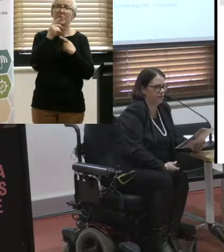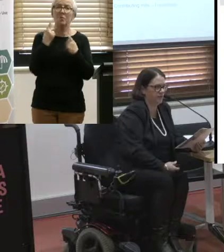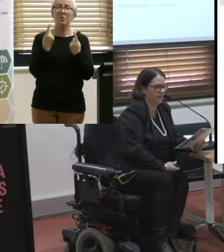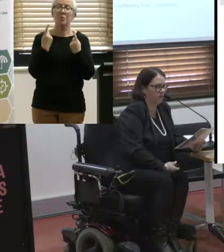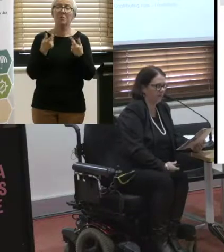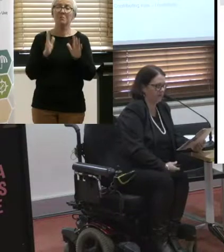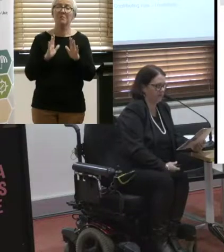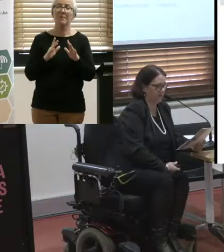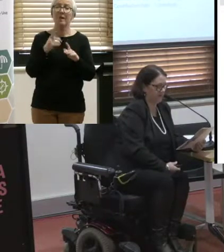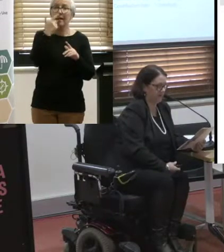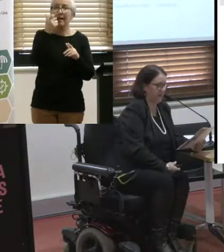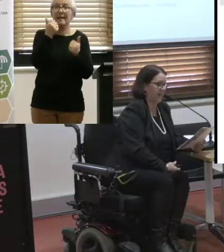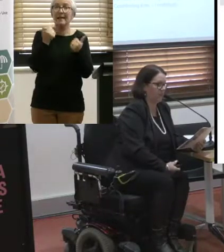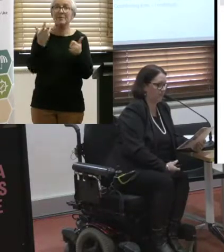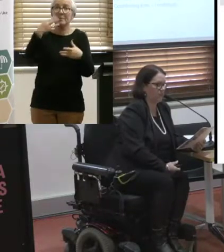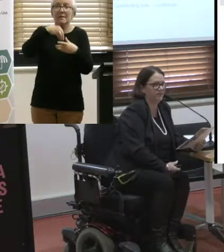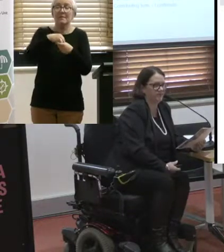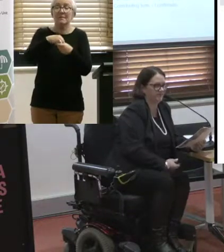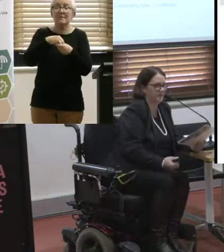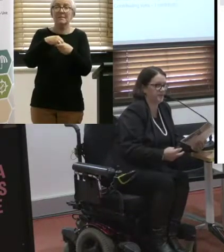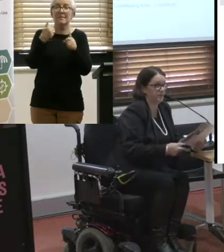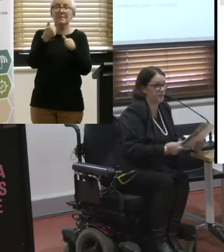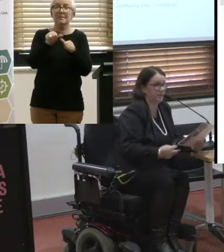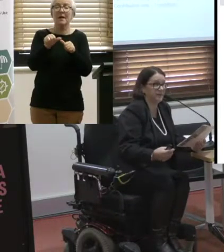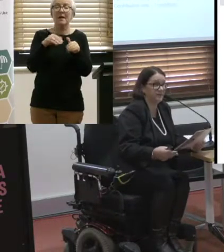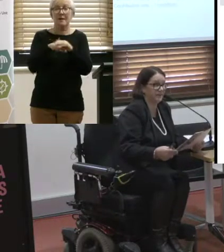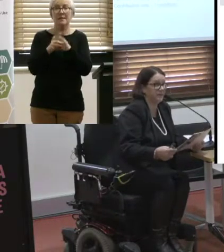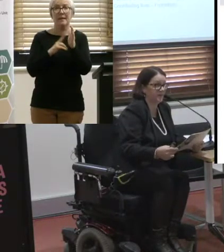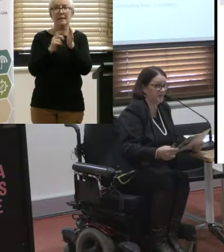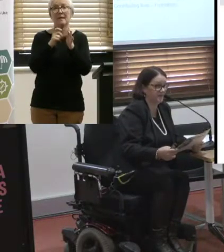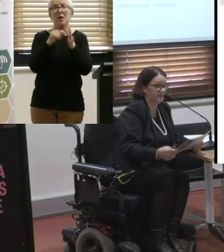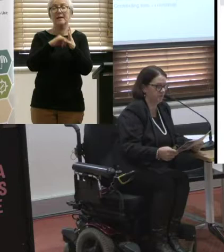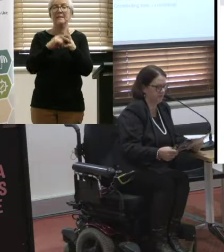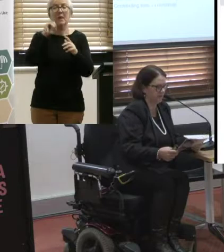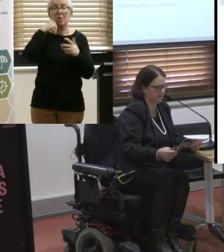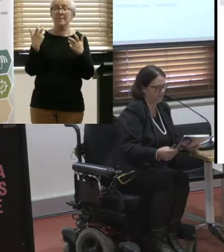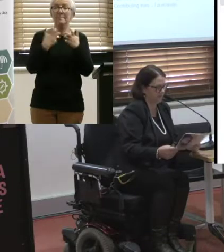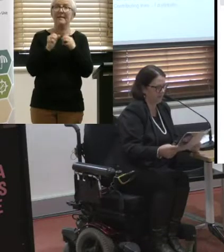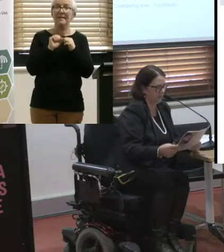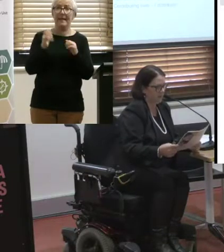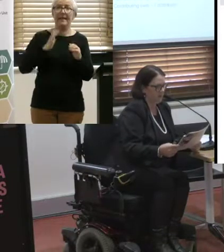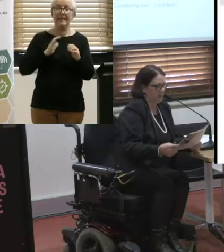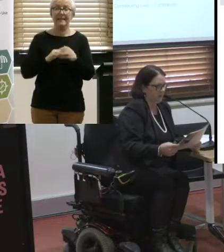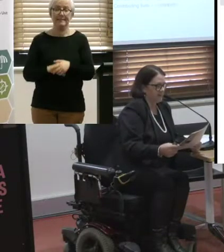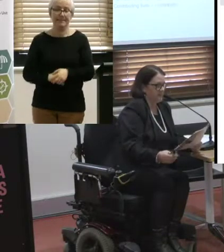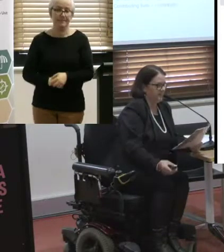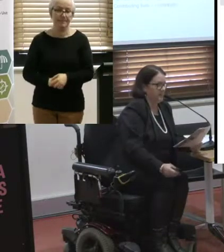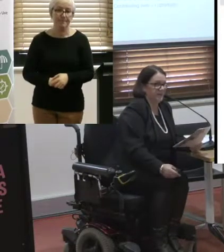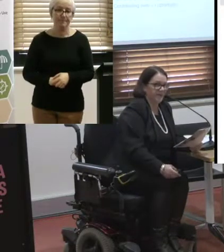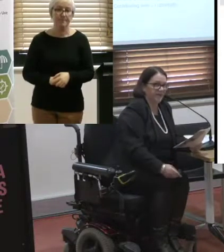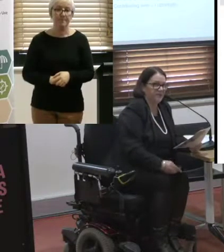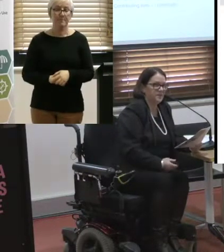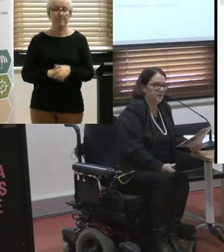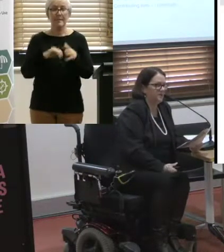able to qualify for the NDIS and or if it is going to realistically meet their needs in the first place. The State